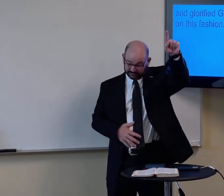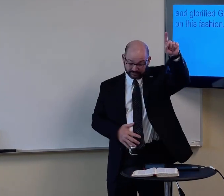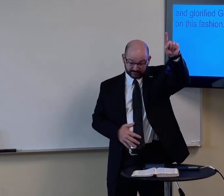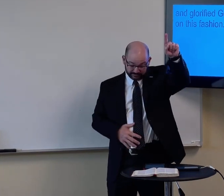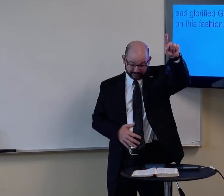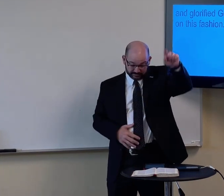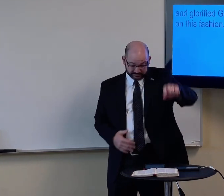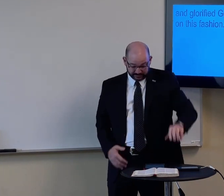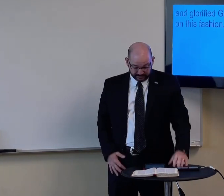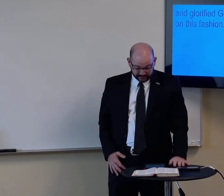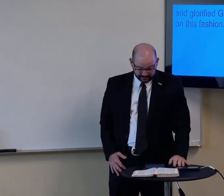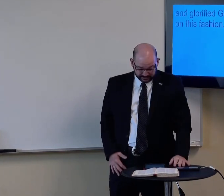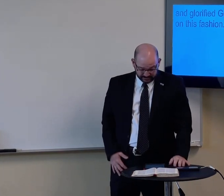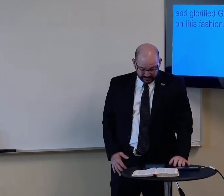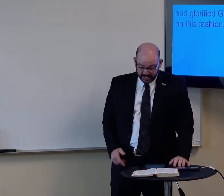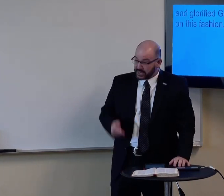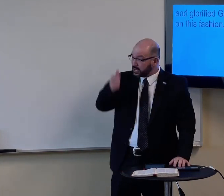And he is willing to save us.